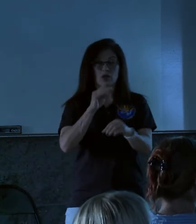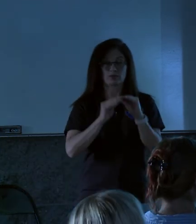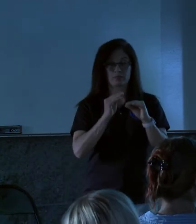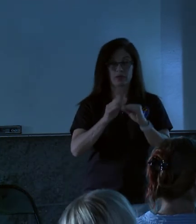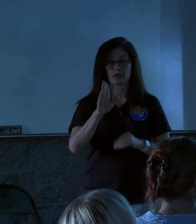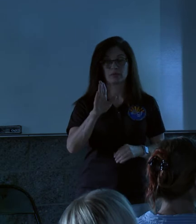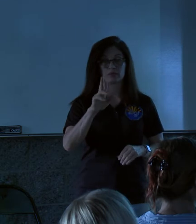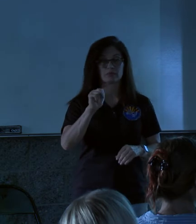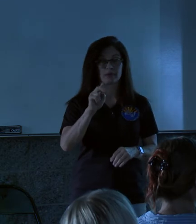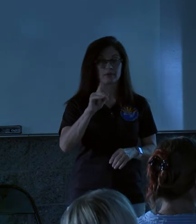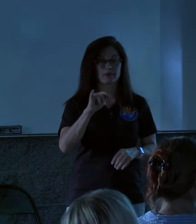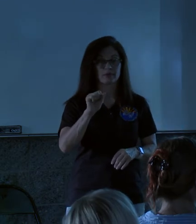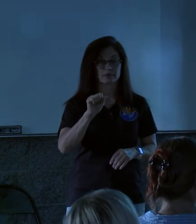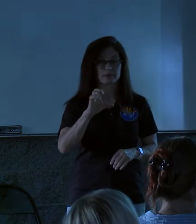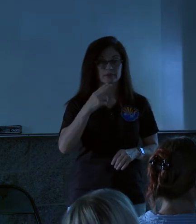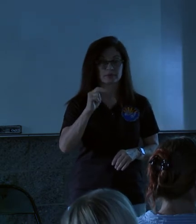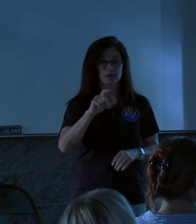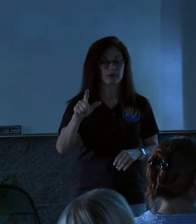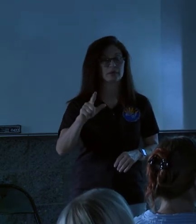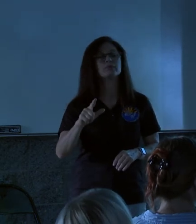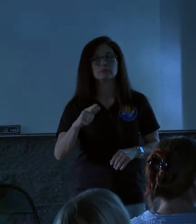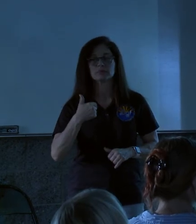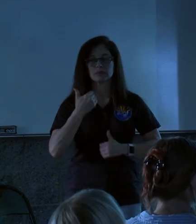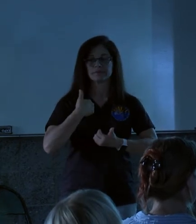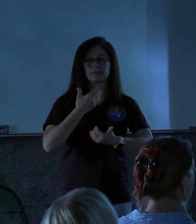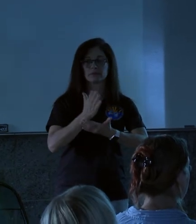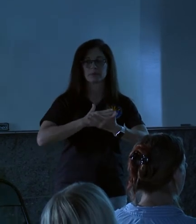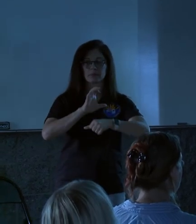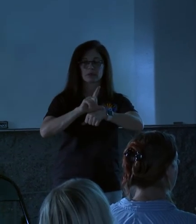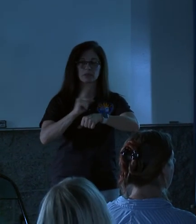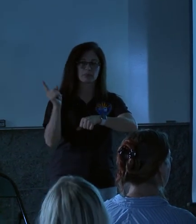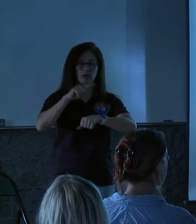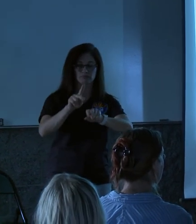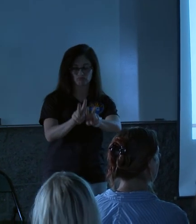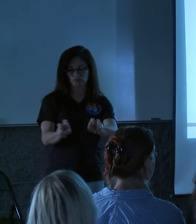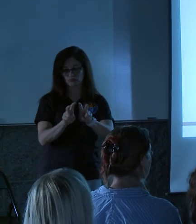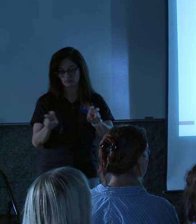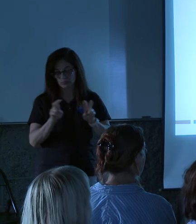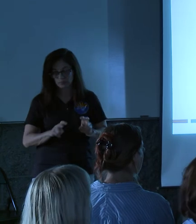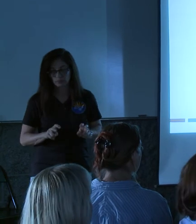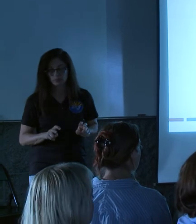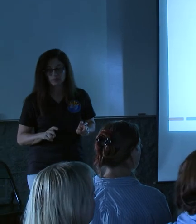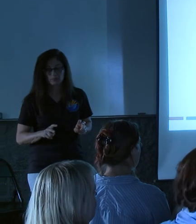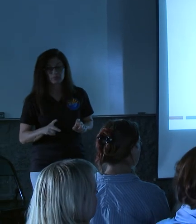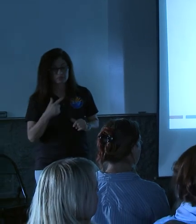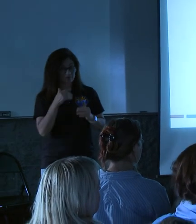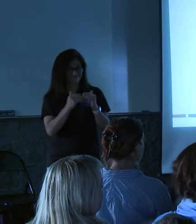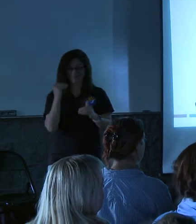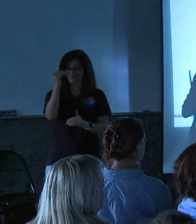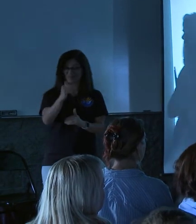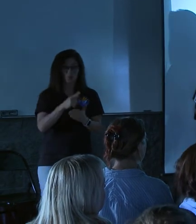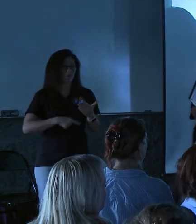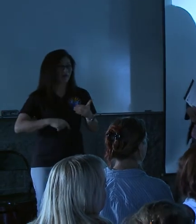Brandes channel, we have some consultants coming in to identify did we just exceed the capacity of the